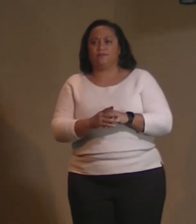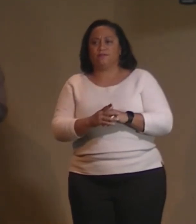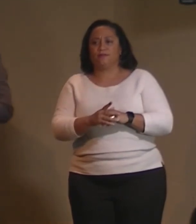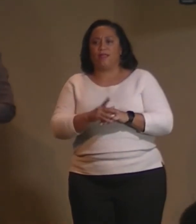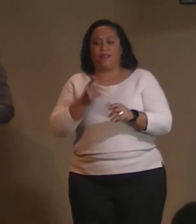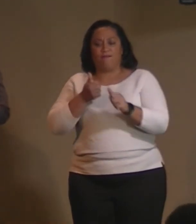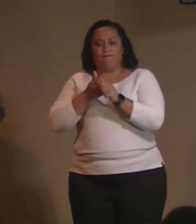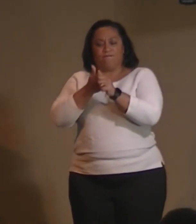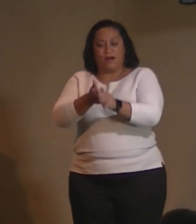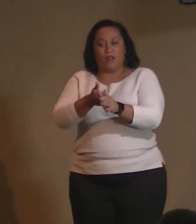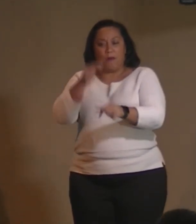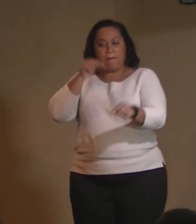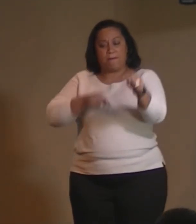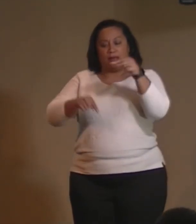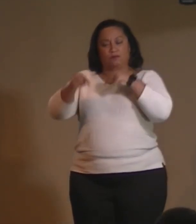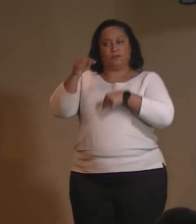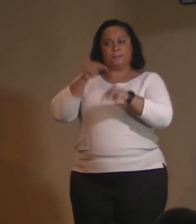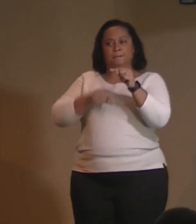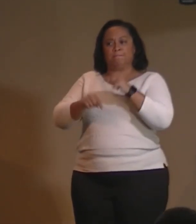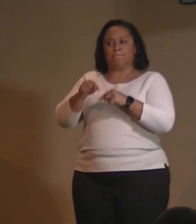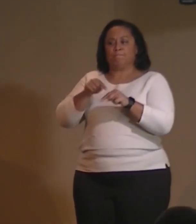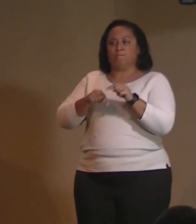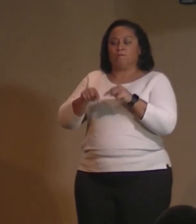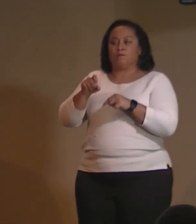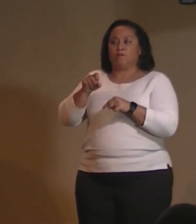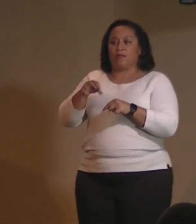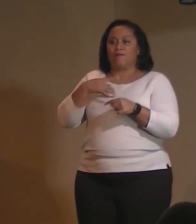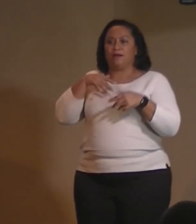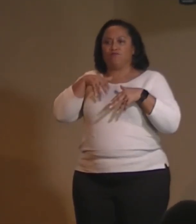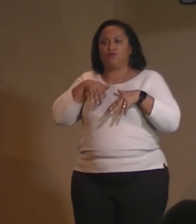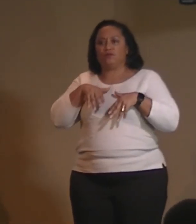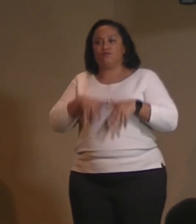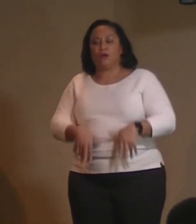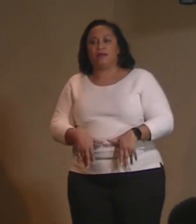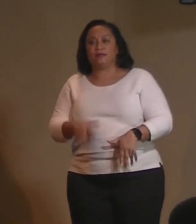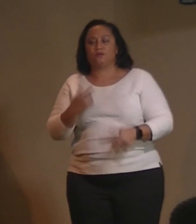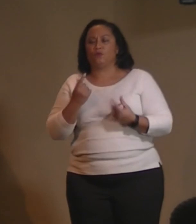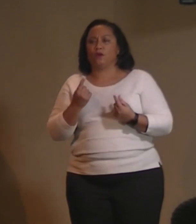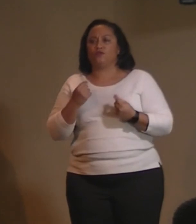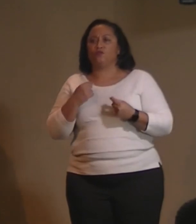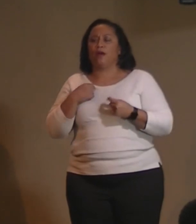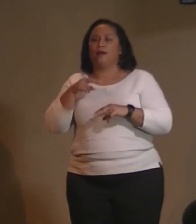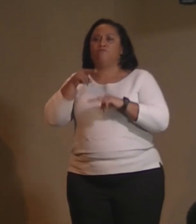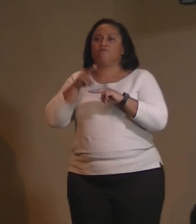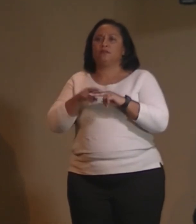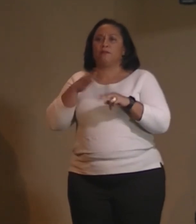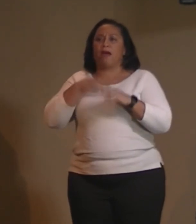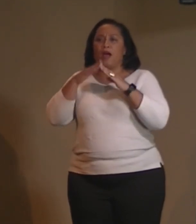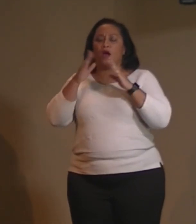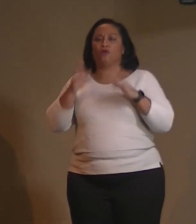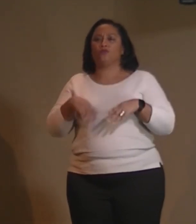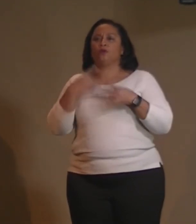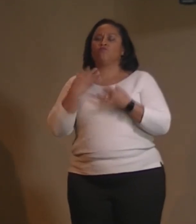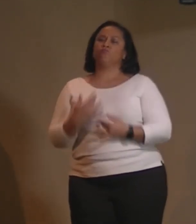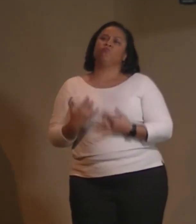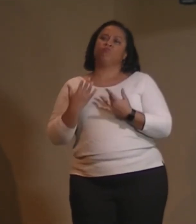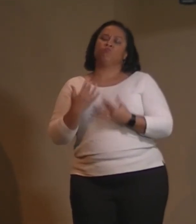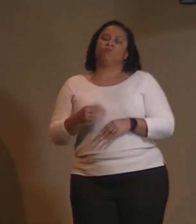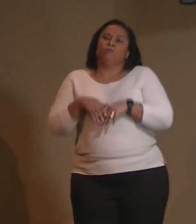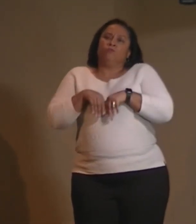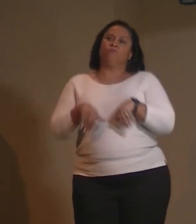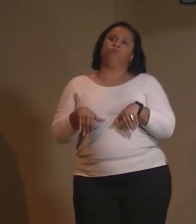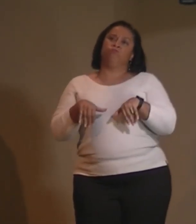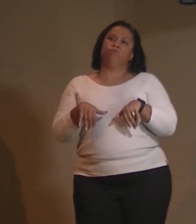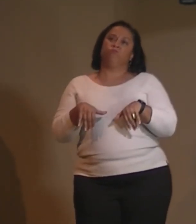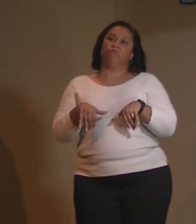If what I tend to do is because of depression sit in the house and mope and grope, that's my deed. trace it back